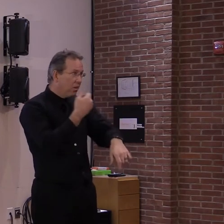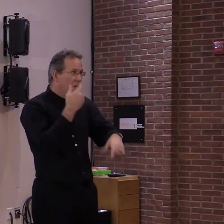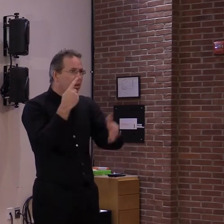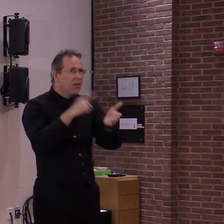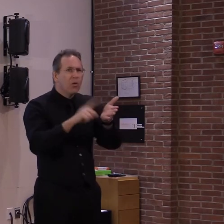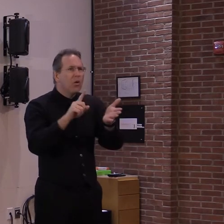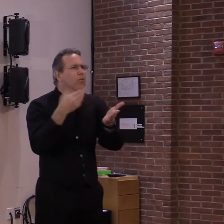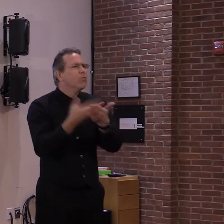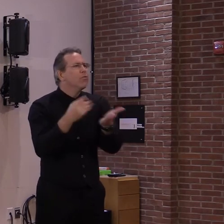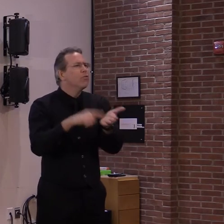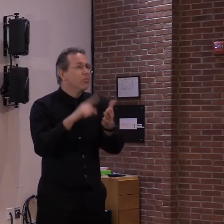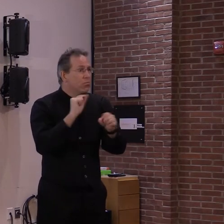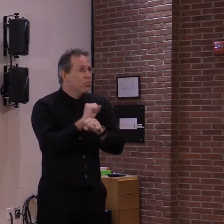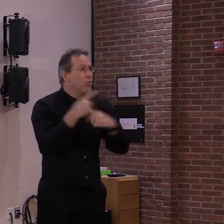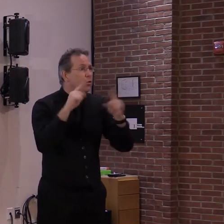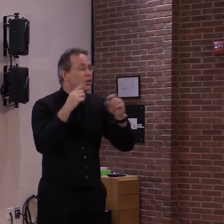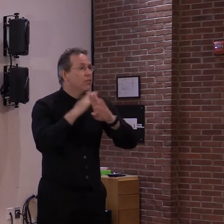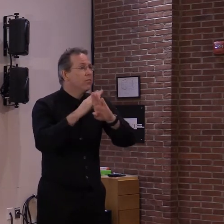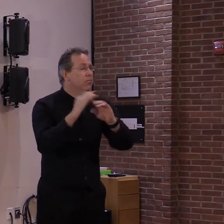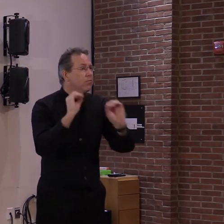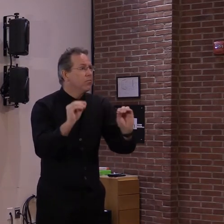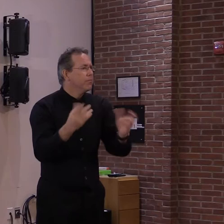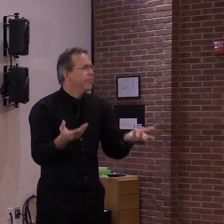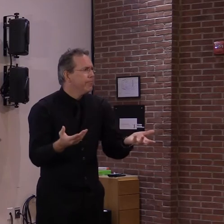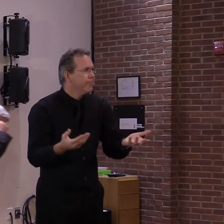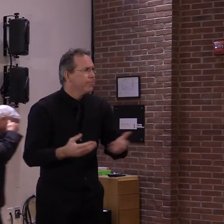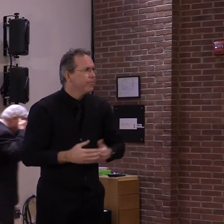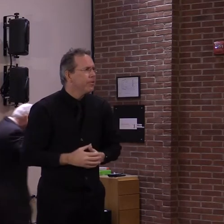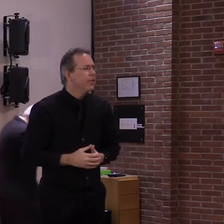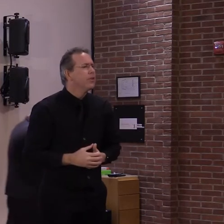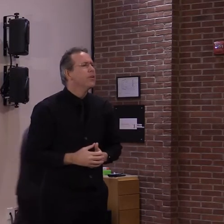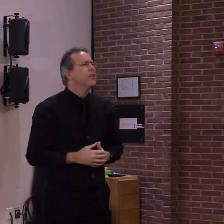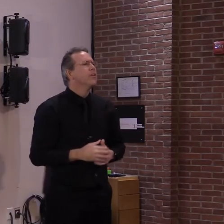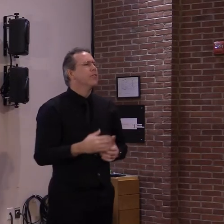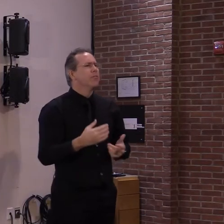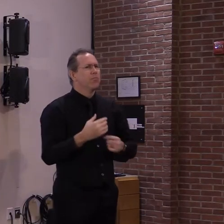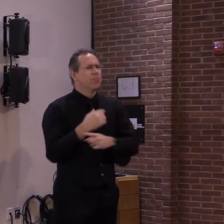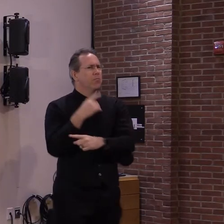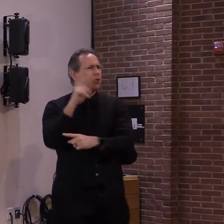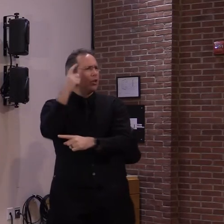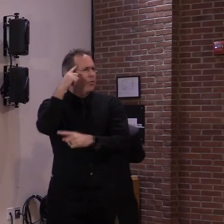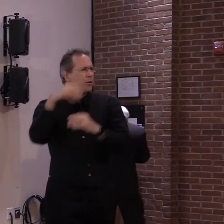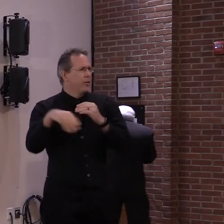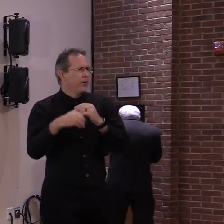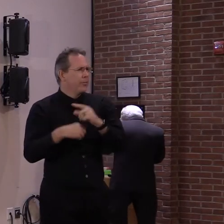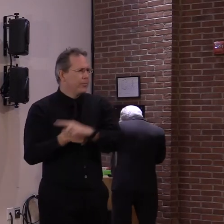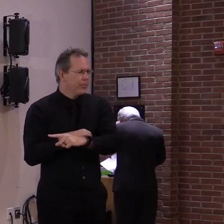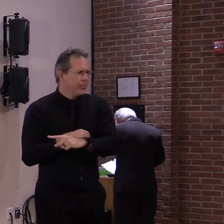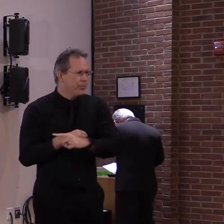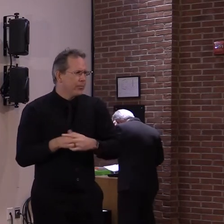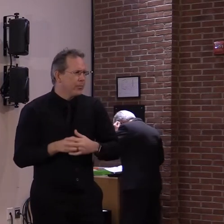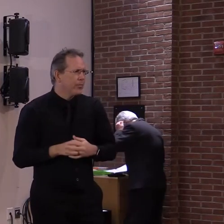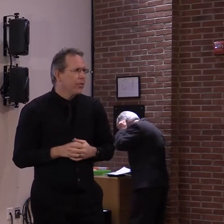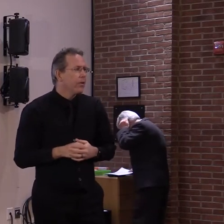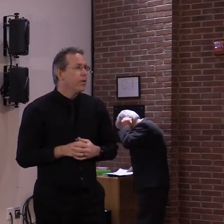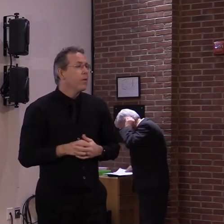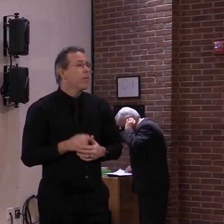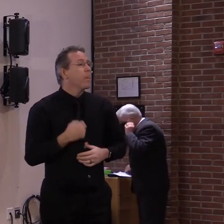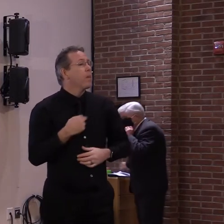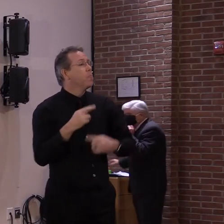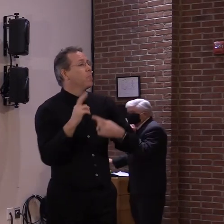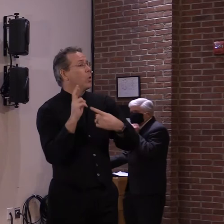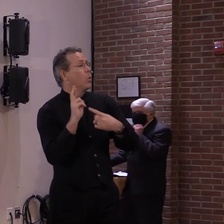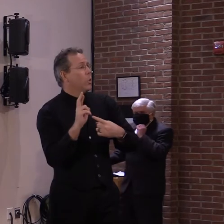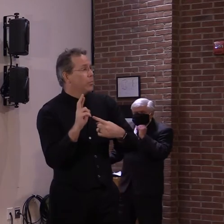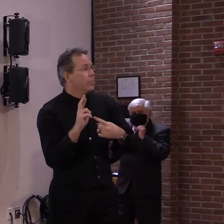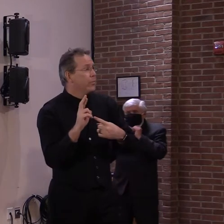Thank you. Yeah, I might add as well, uh, we have high hopes for a couple of more manufacturers to come through. Johnson & Johnson,